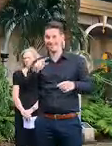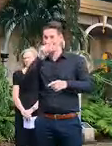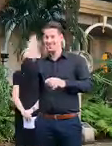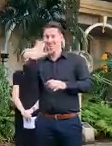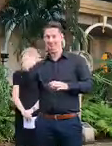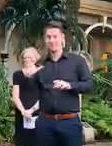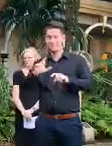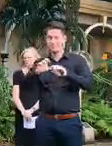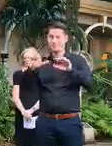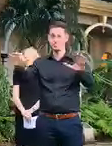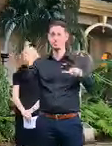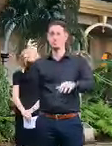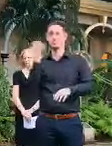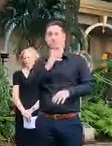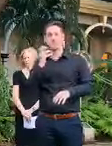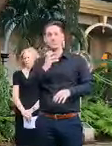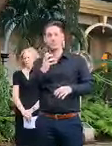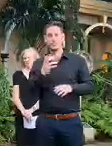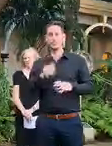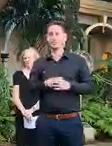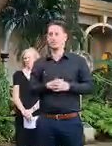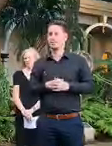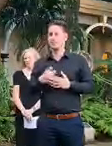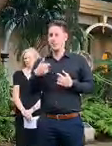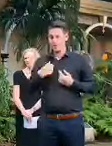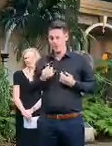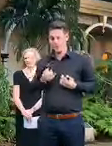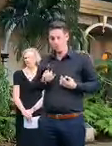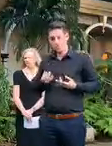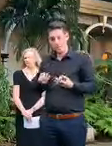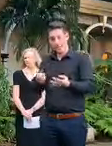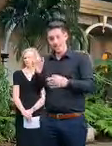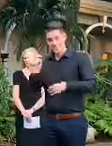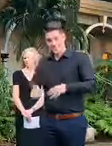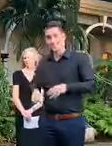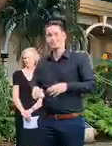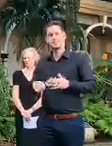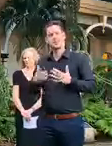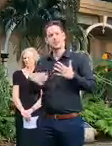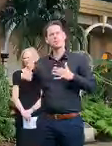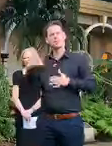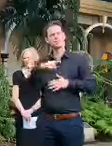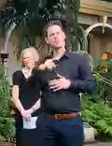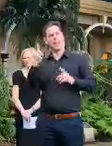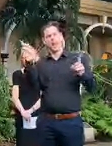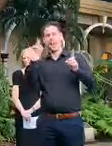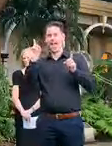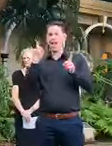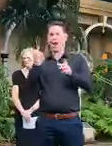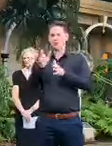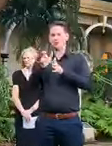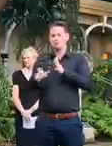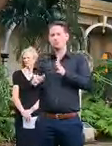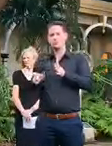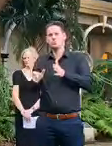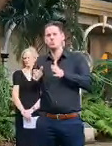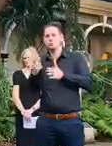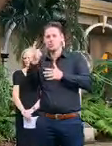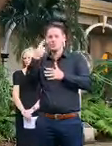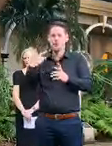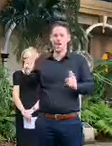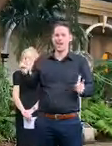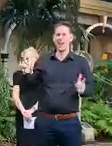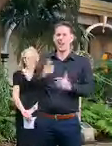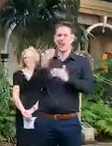so we are preparing but we need to take some measures now that will